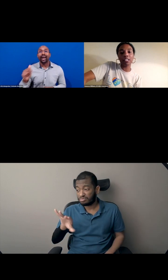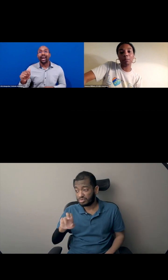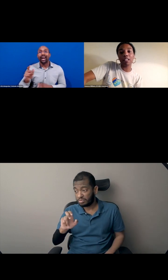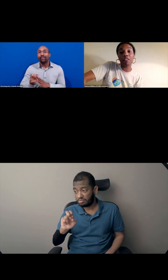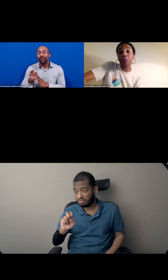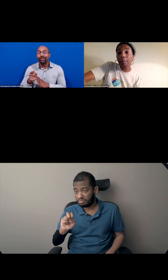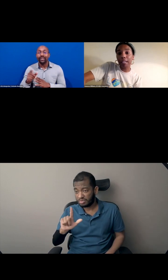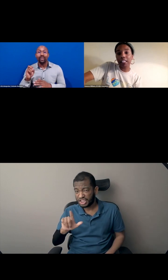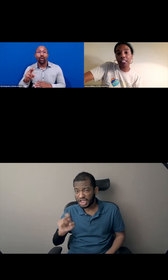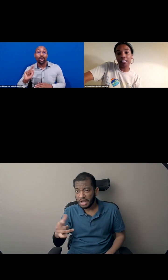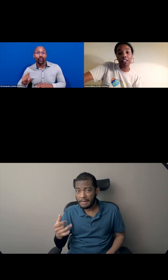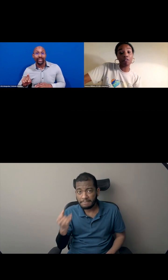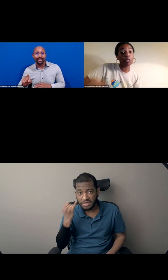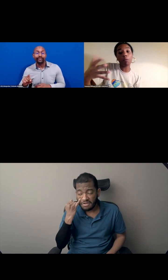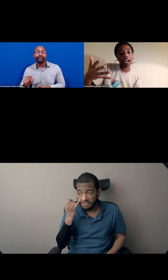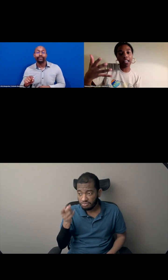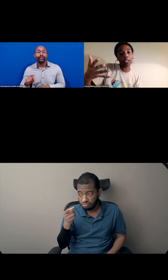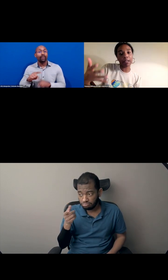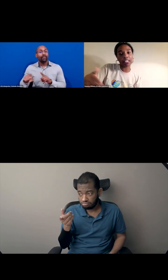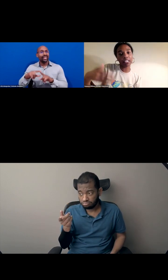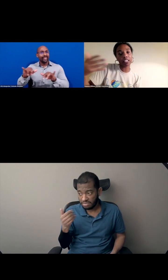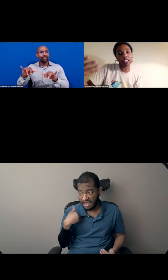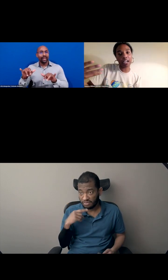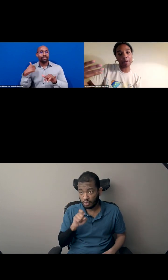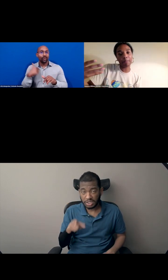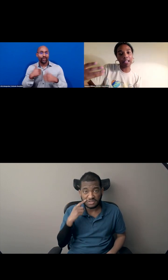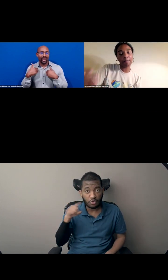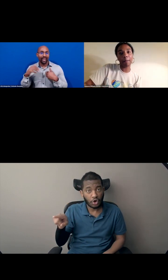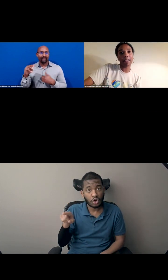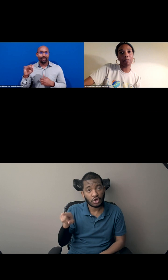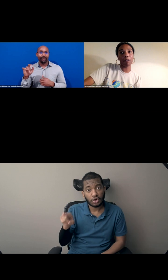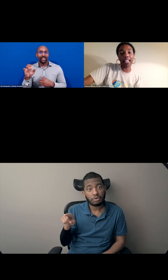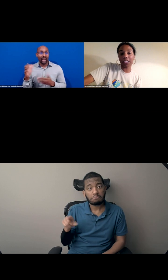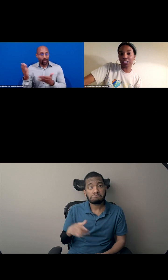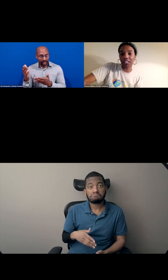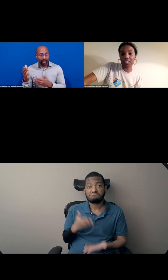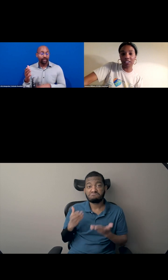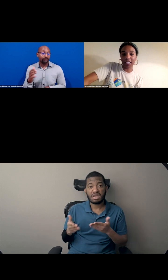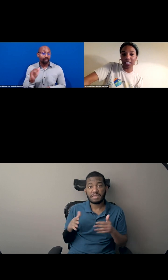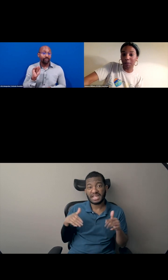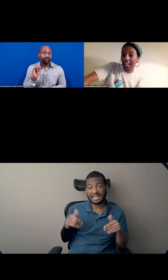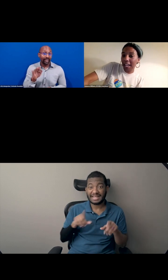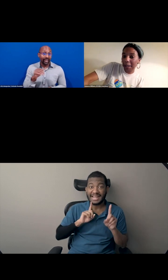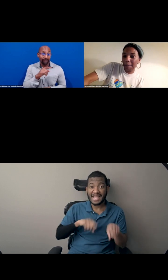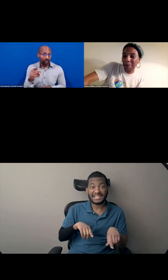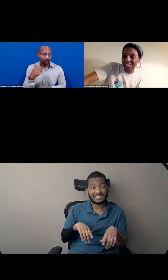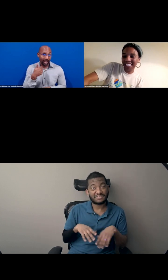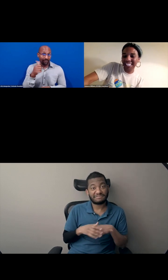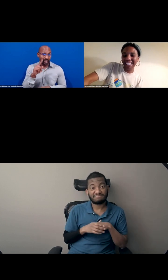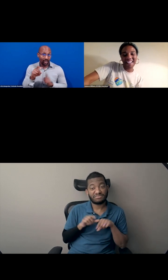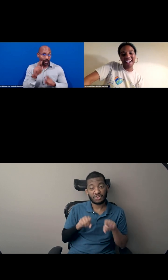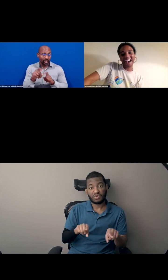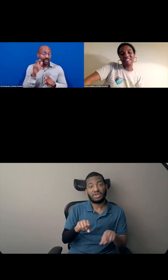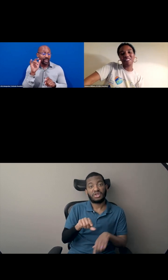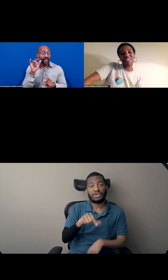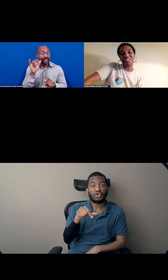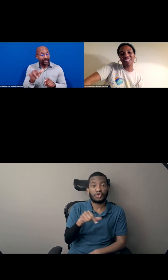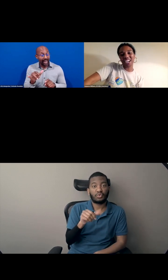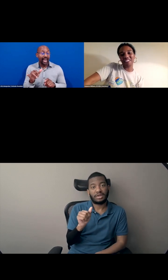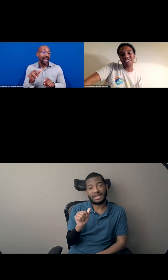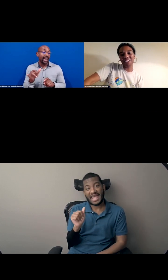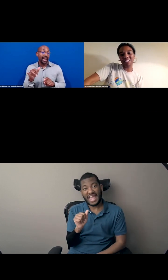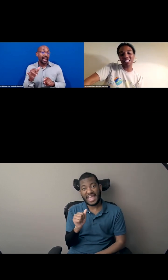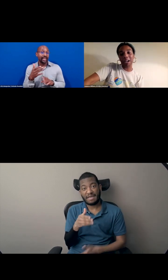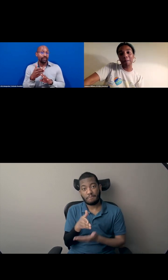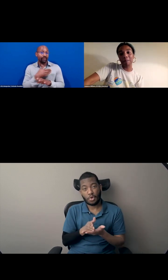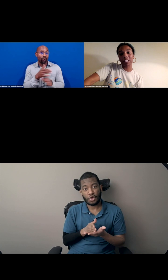um, wanted to spend a few minutes to see if you all had any questions, um, that maybe weren't answered during the Q and A portion, um, before